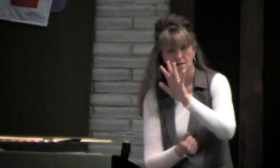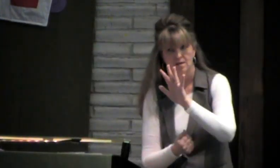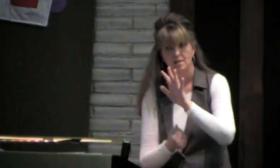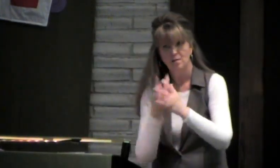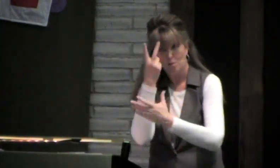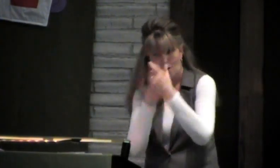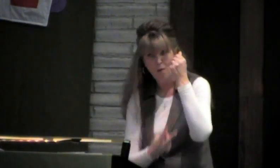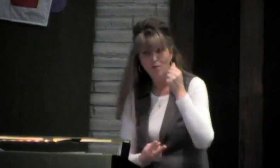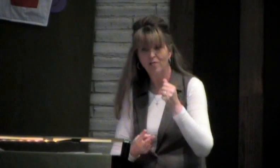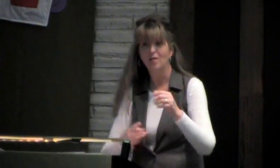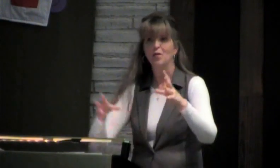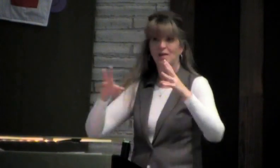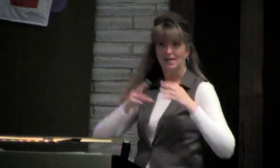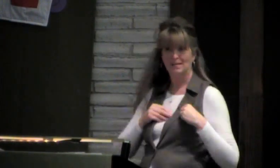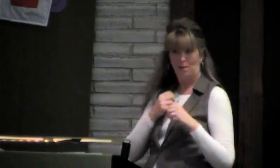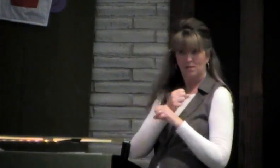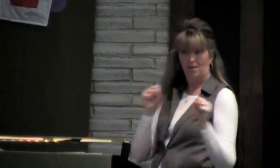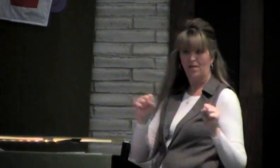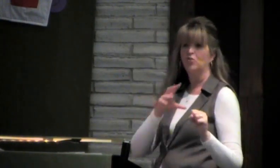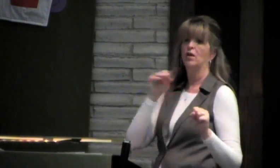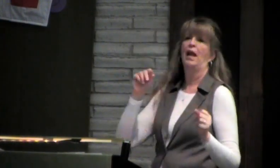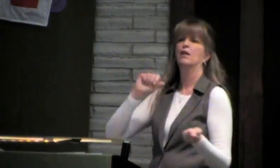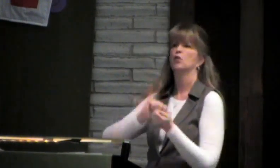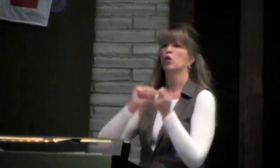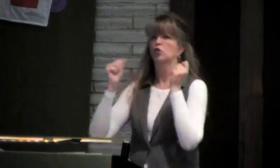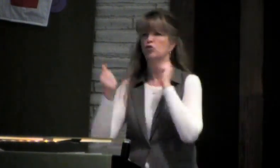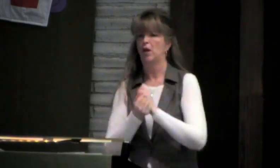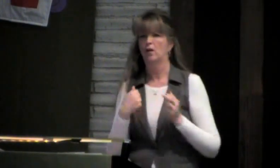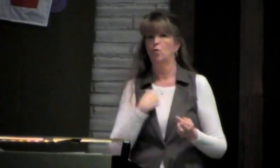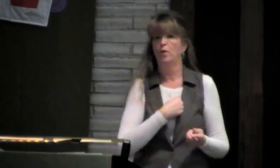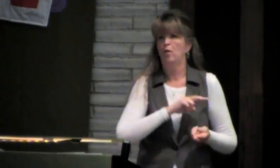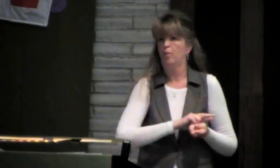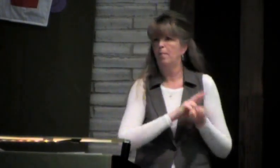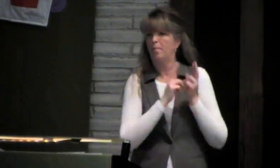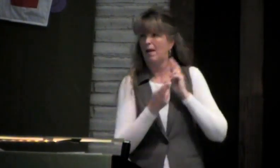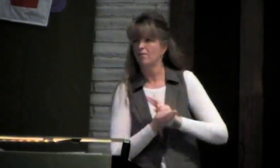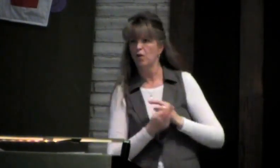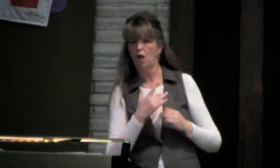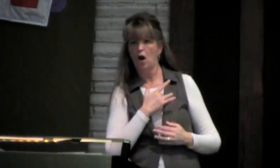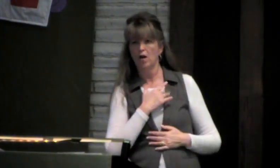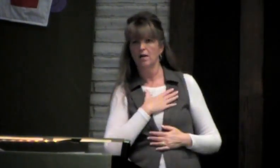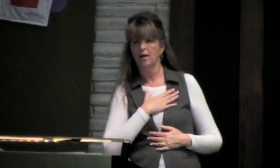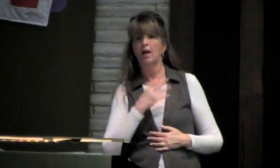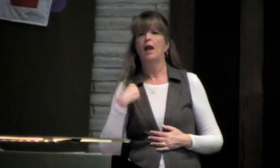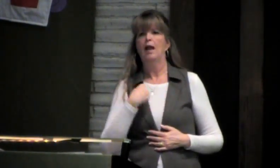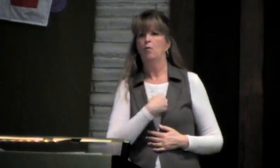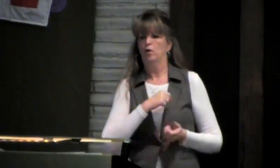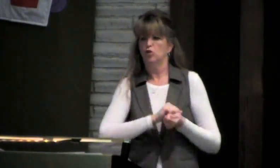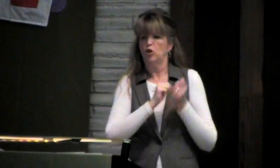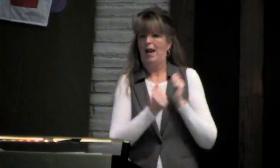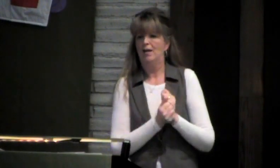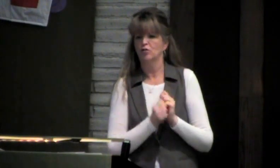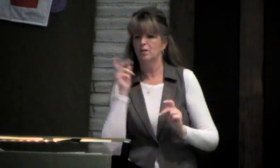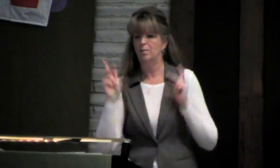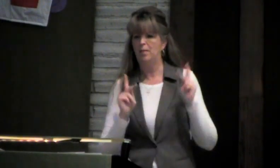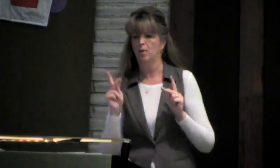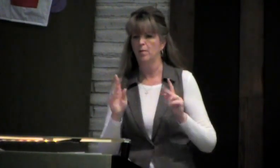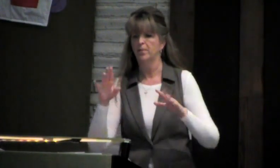truly changed. That's, if you accept salvation and you are changed, that's, you're given a repentant heart,